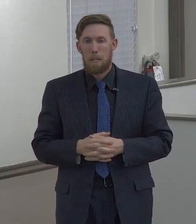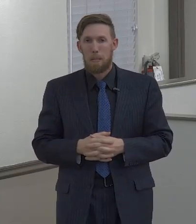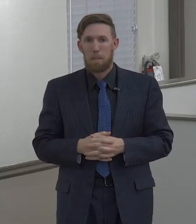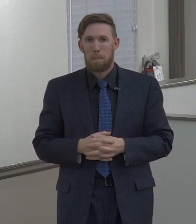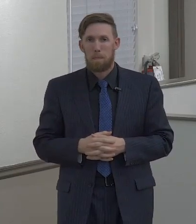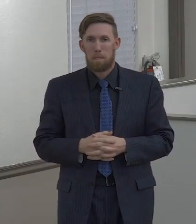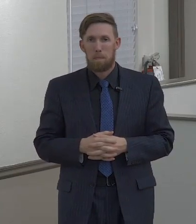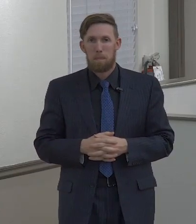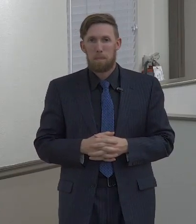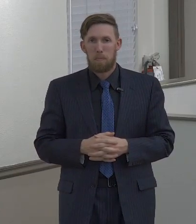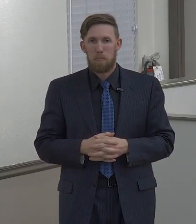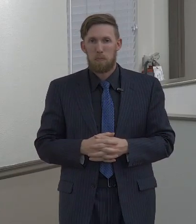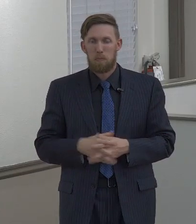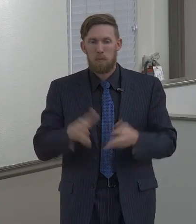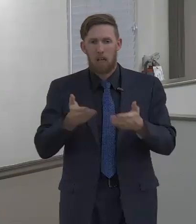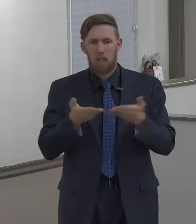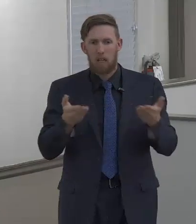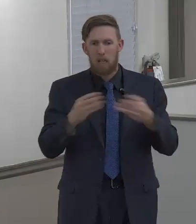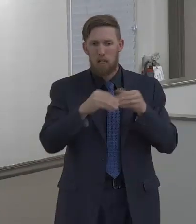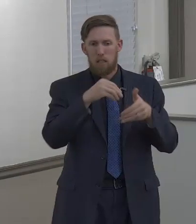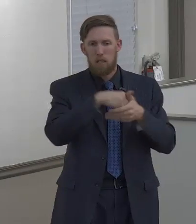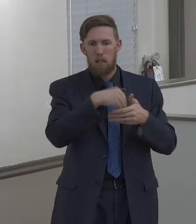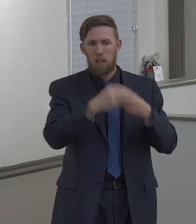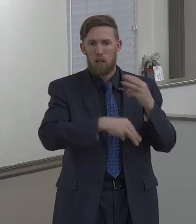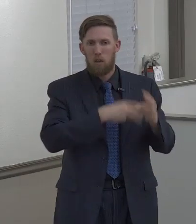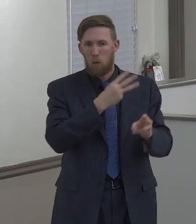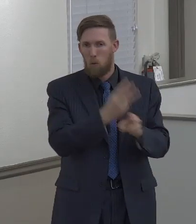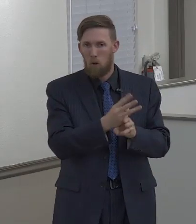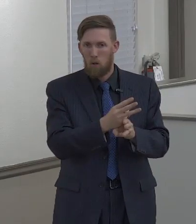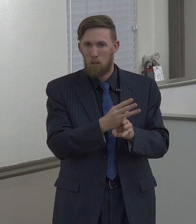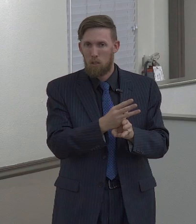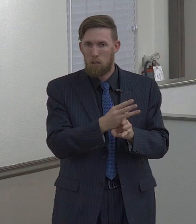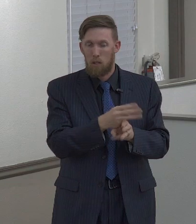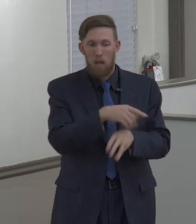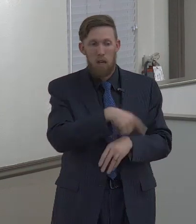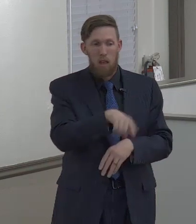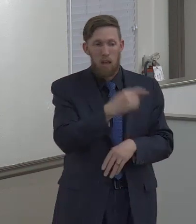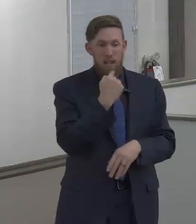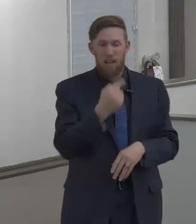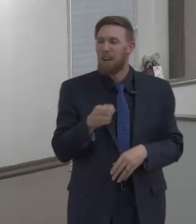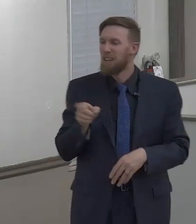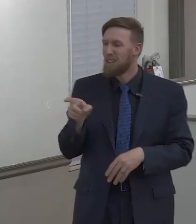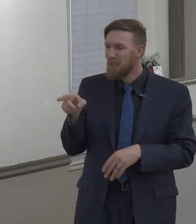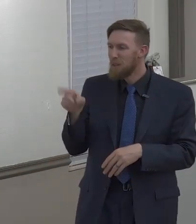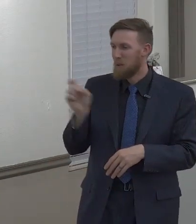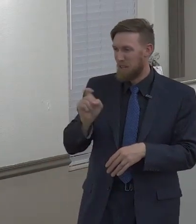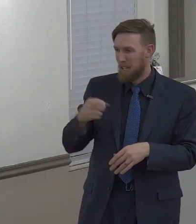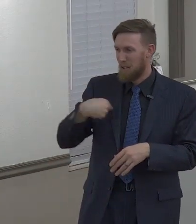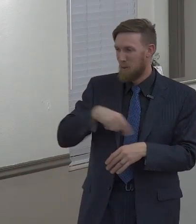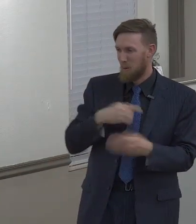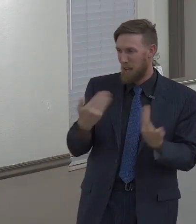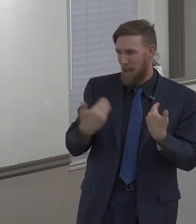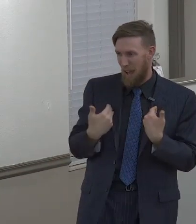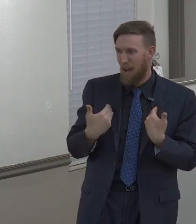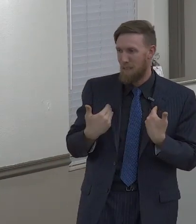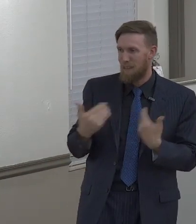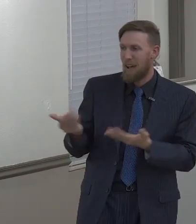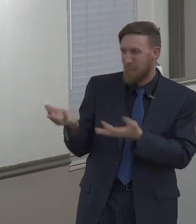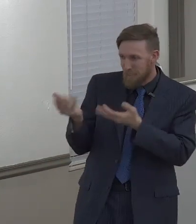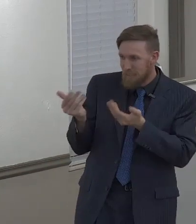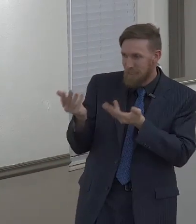When it comes to the things of the world, again, they're telling us that's what we need.